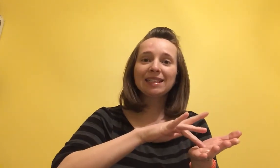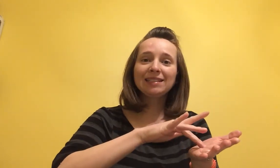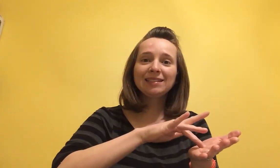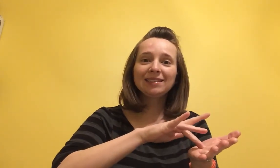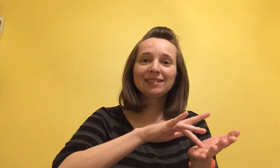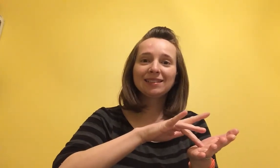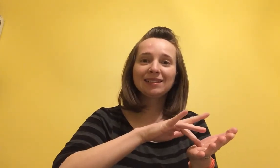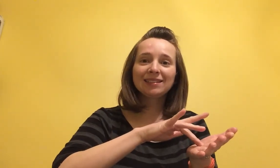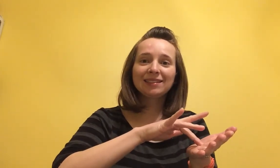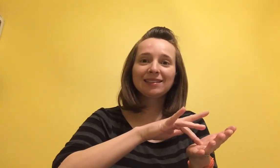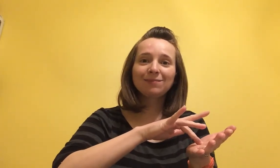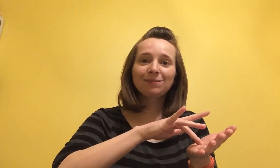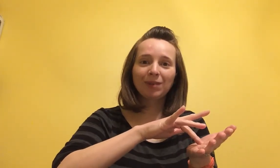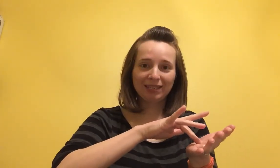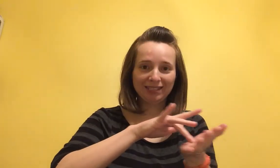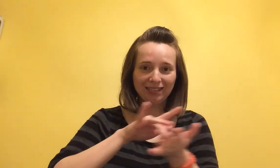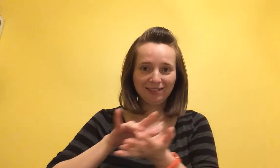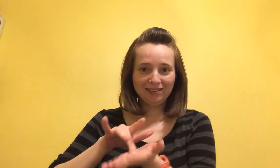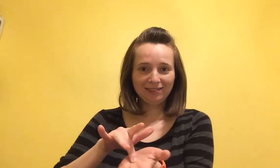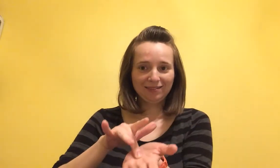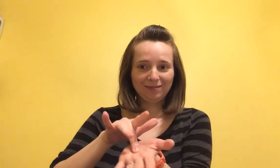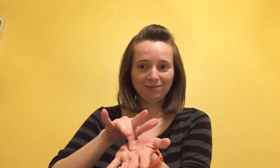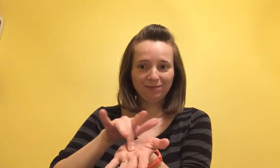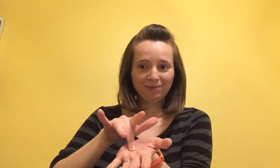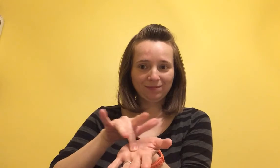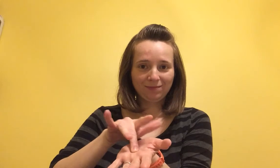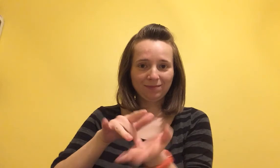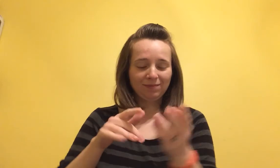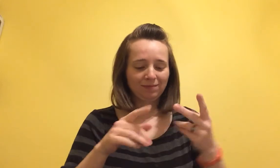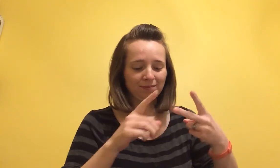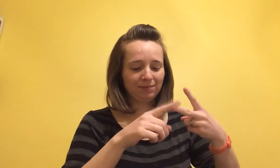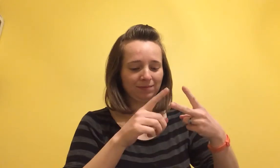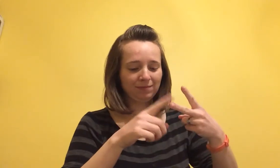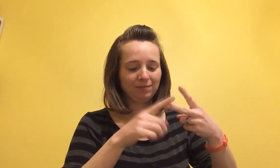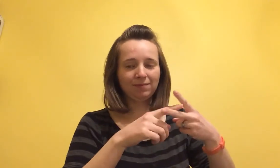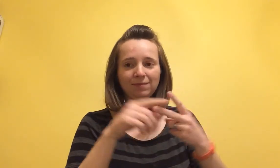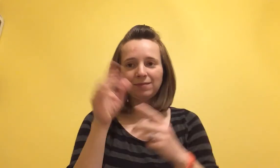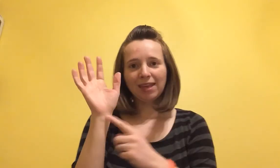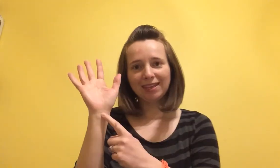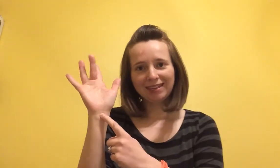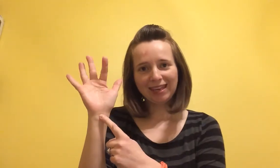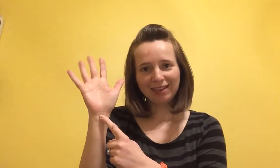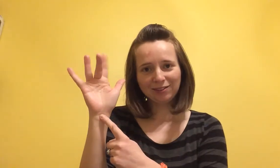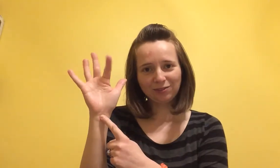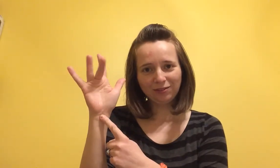medicine candle